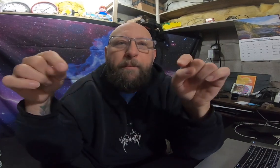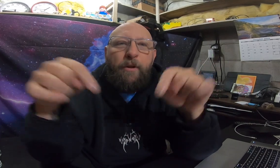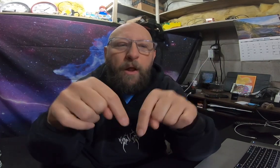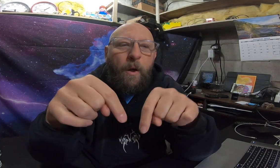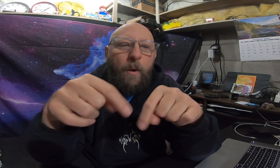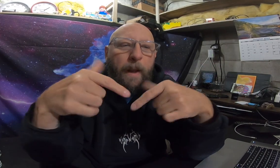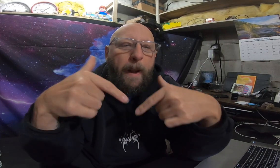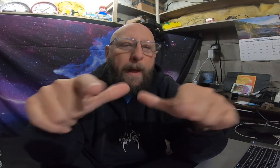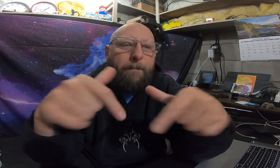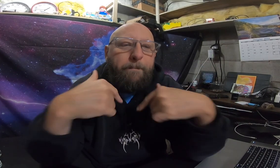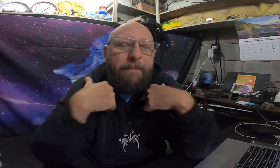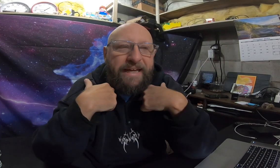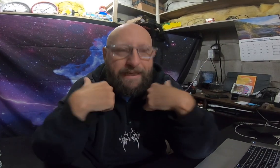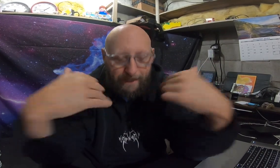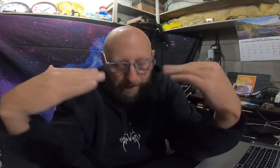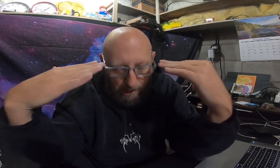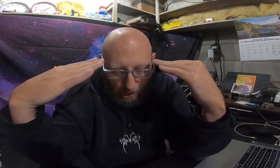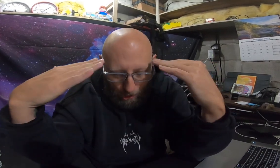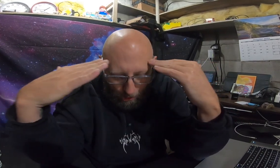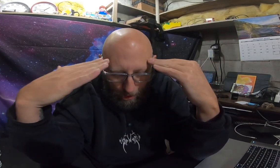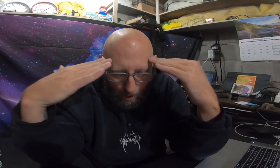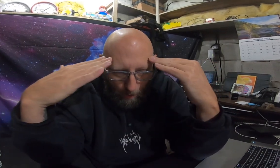below and let me know